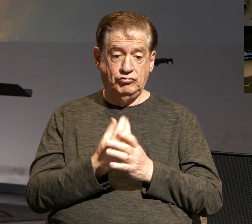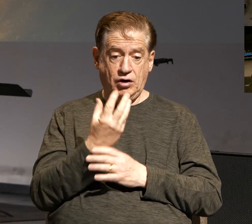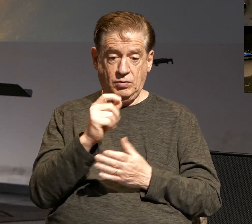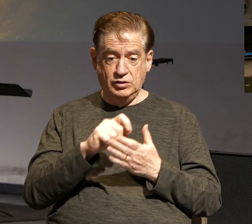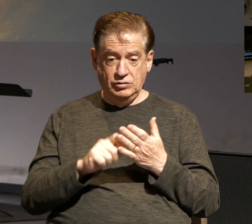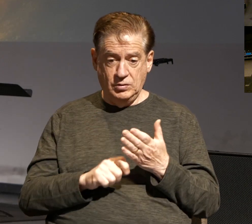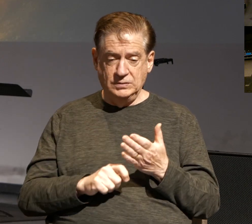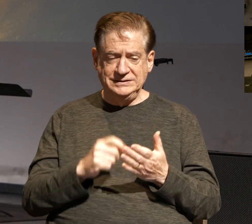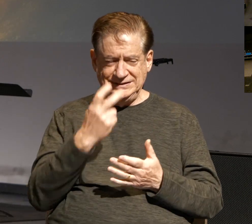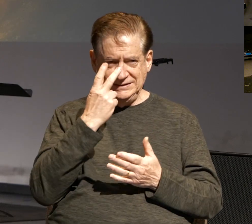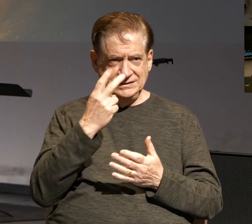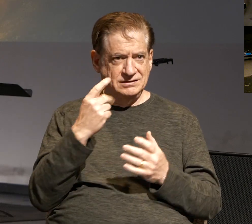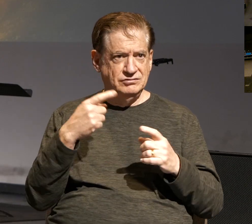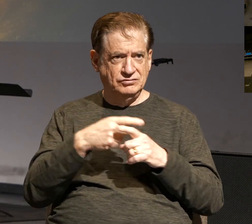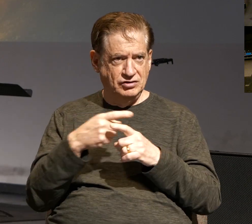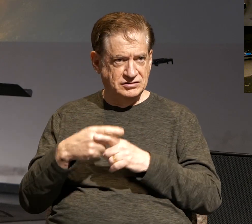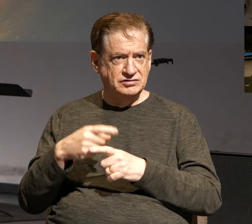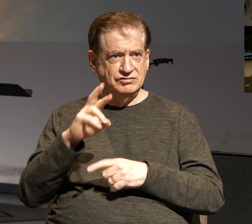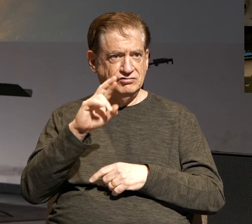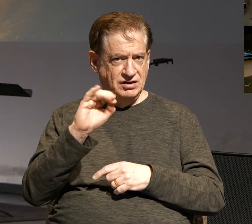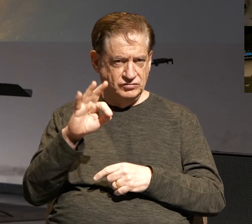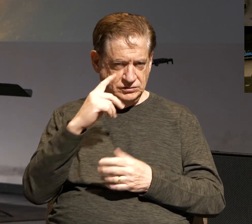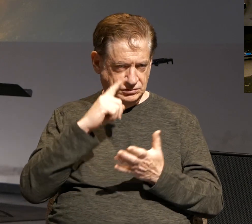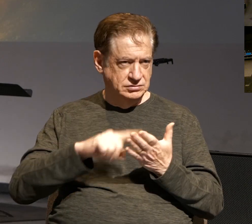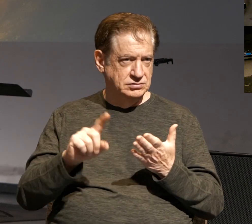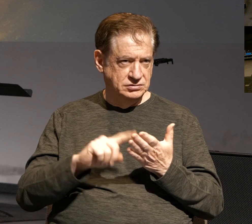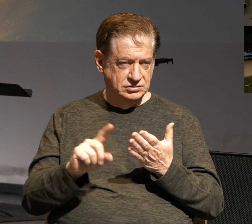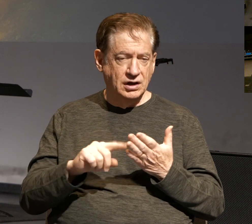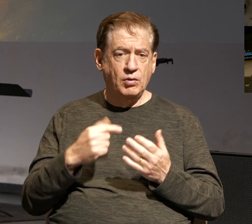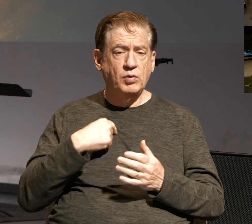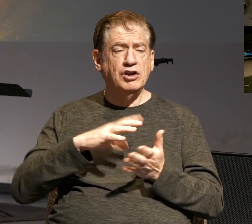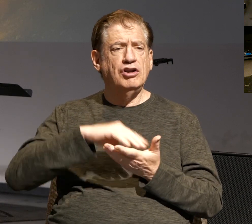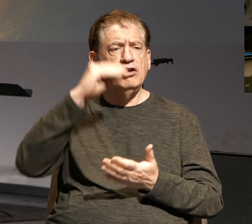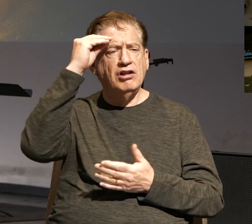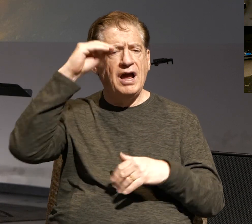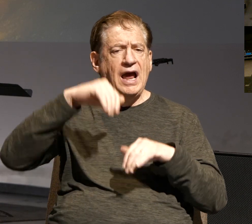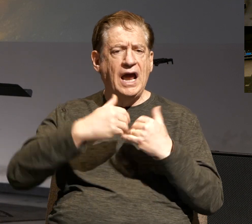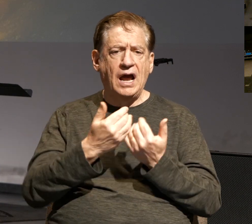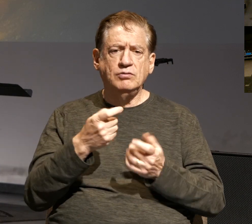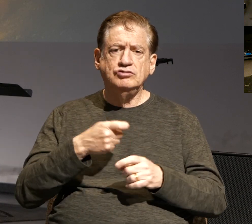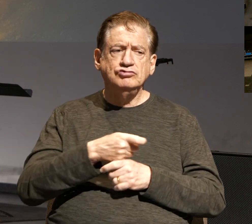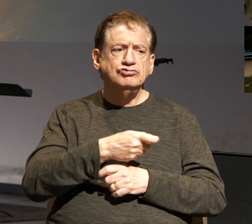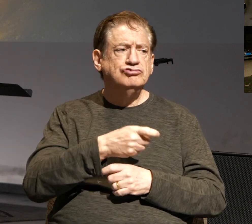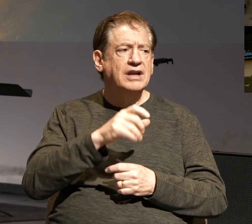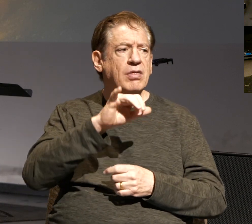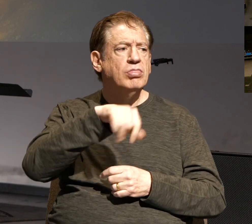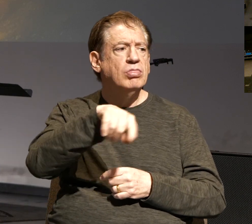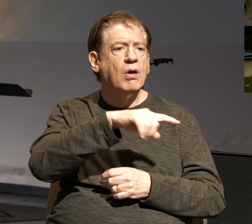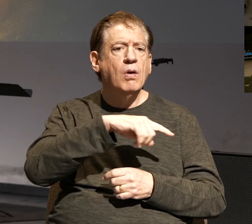all these cross references, check them out and we learn about how to treat the disobedient.